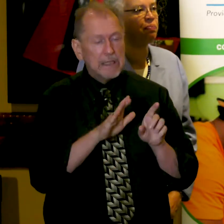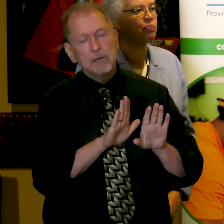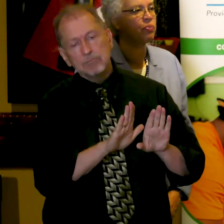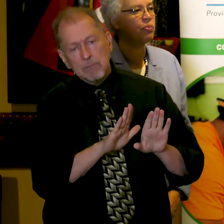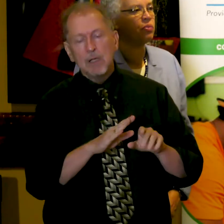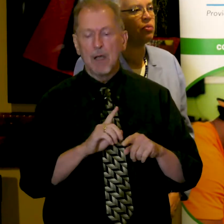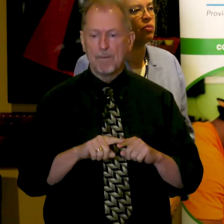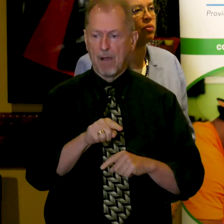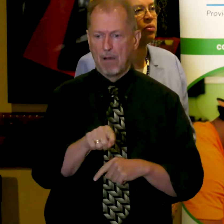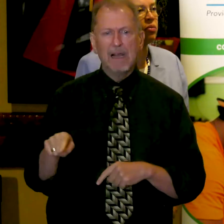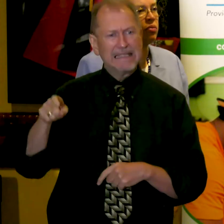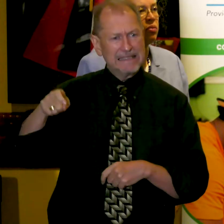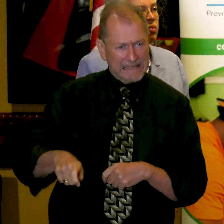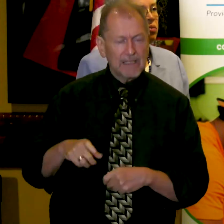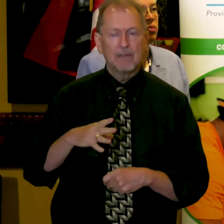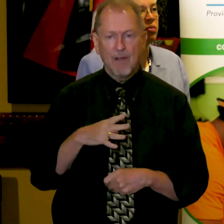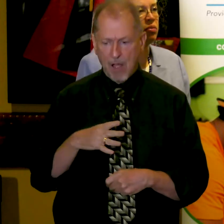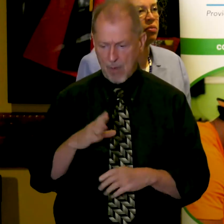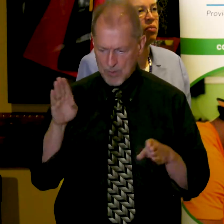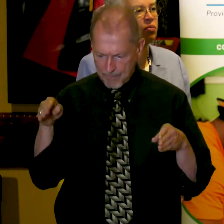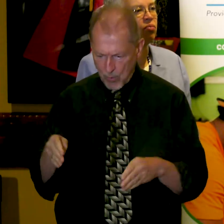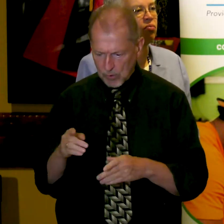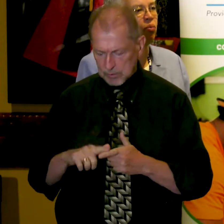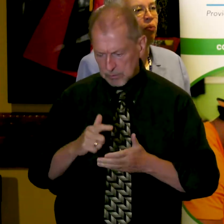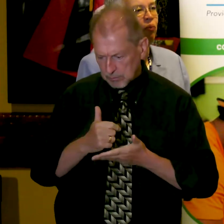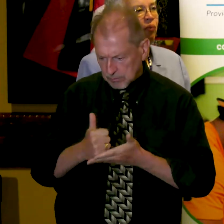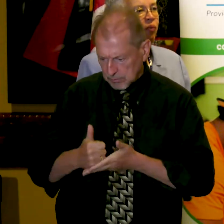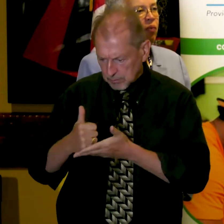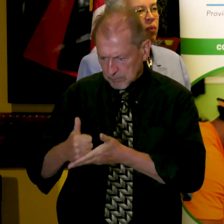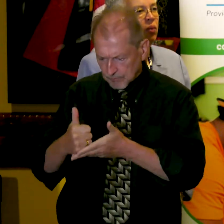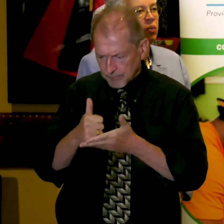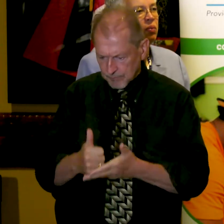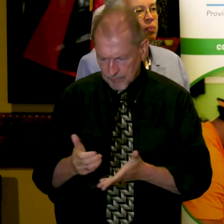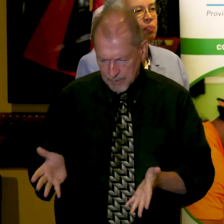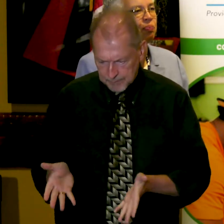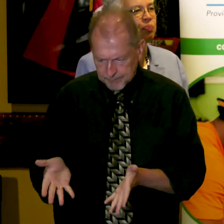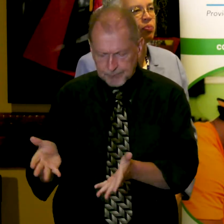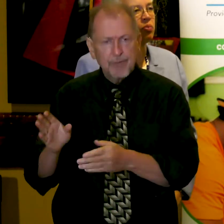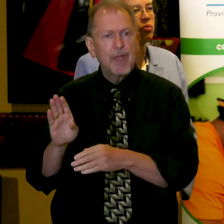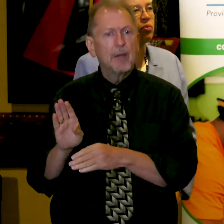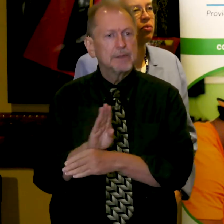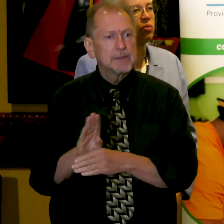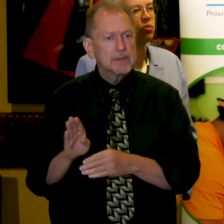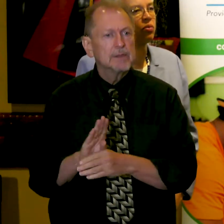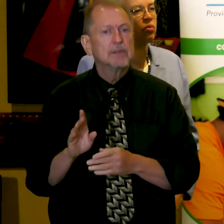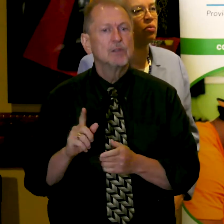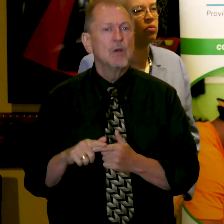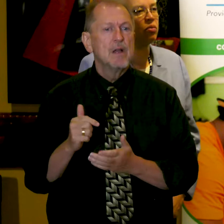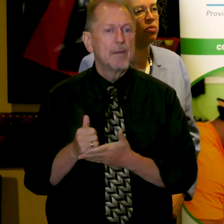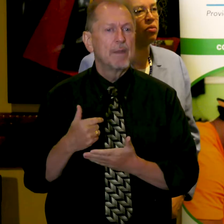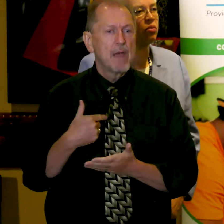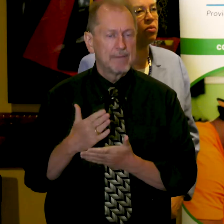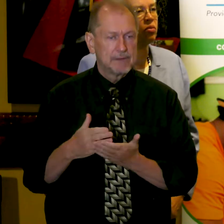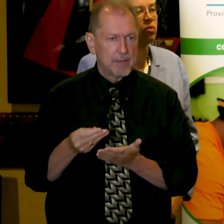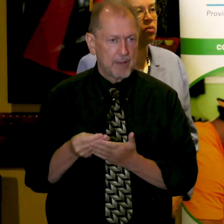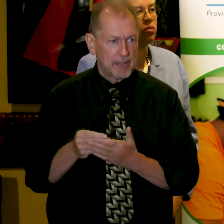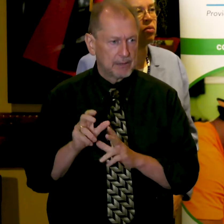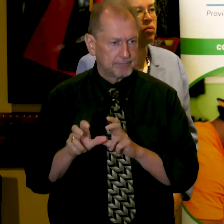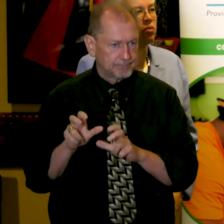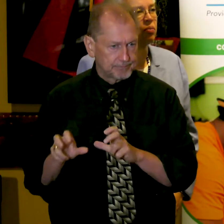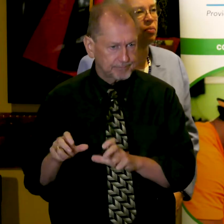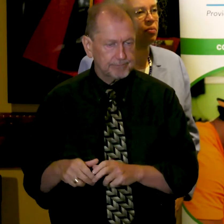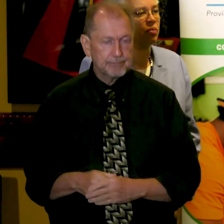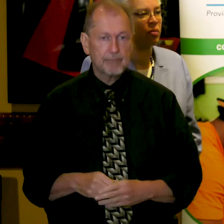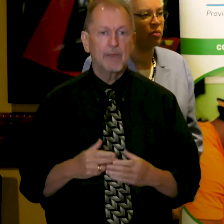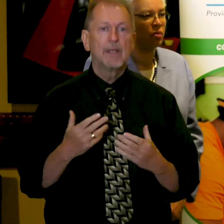that we need just that extra help with access to capital. Hello, días a todos.